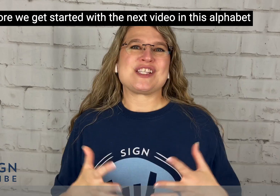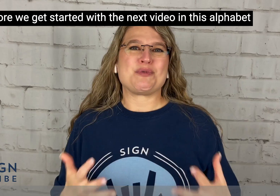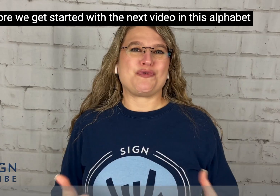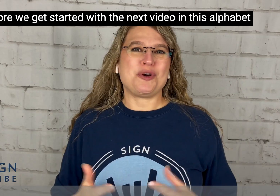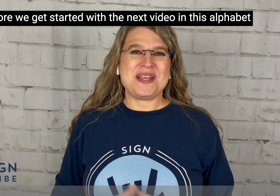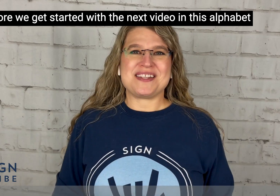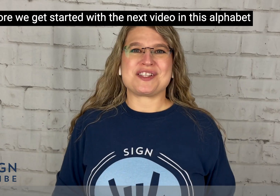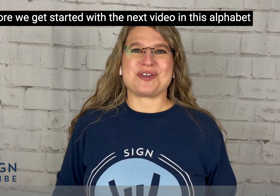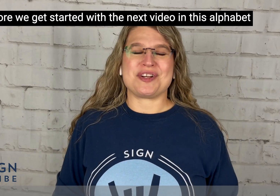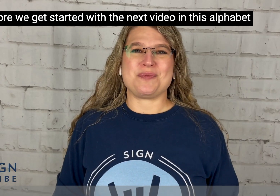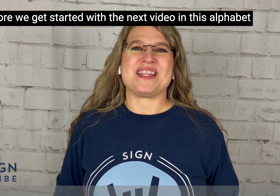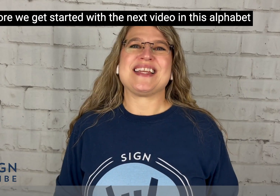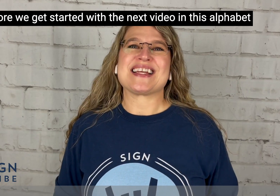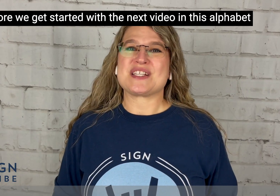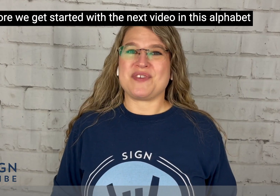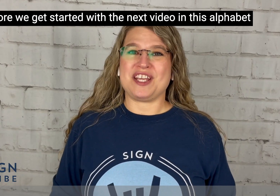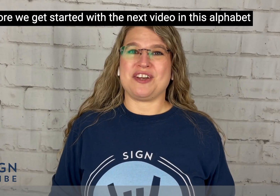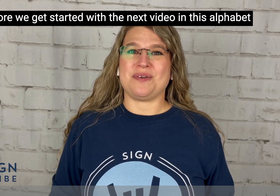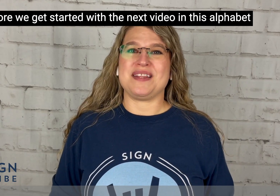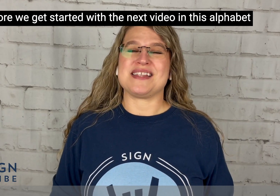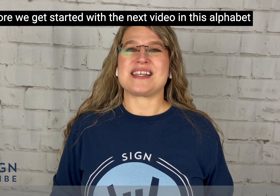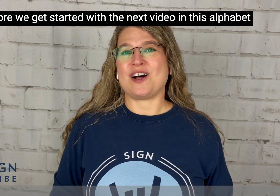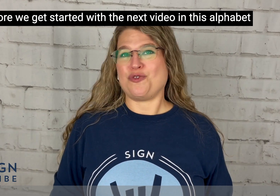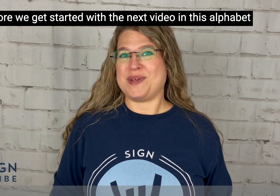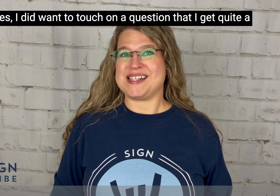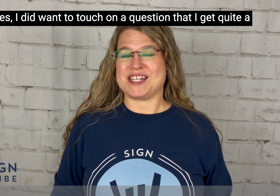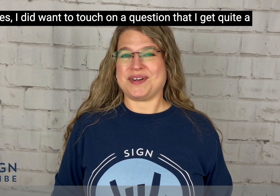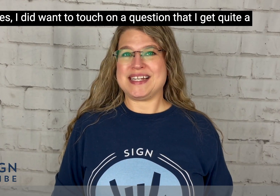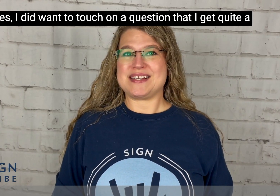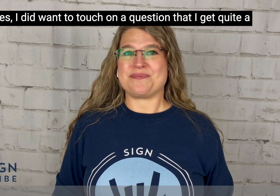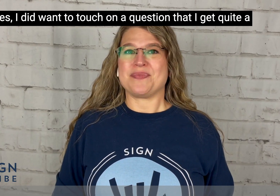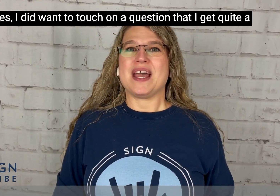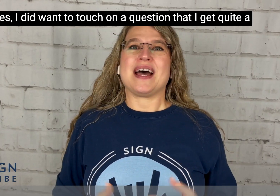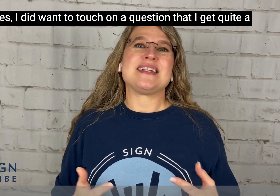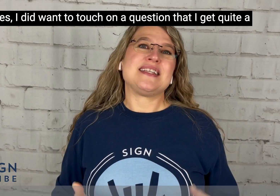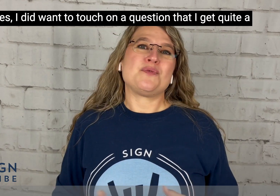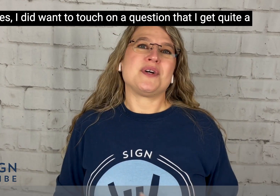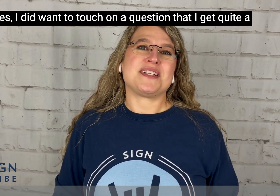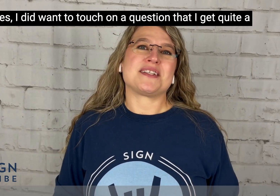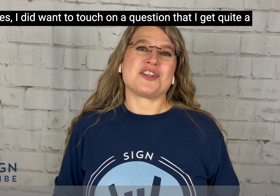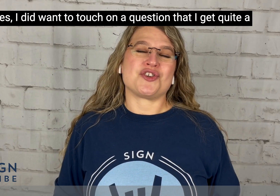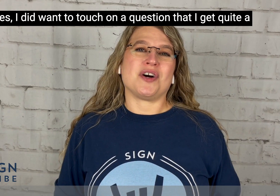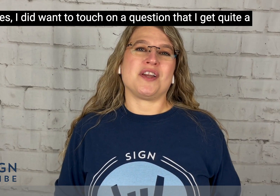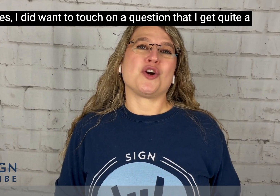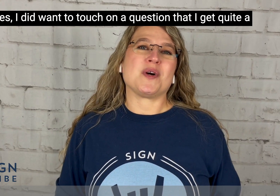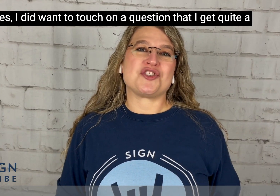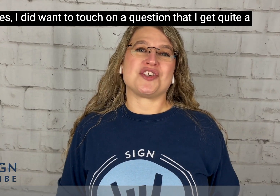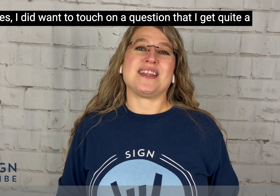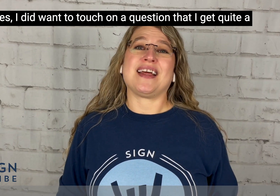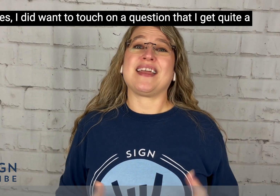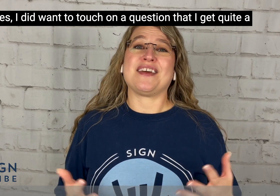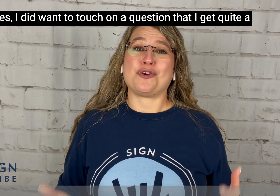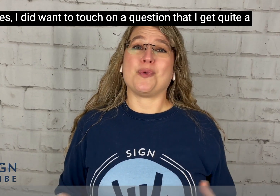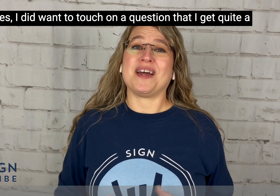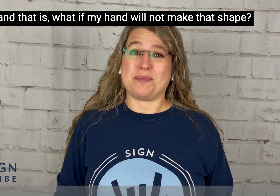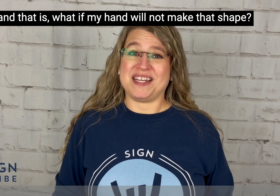So before we get started with the next video in this alphabet series, I did want to touch on a question that I get quite a bit